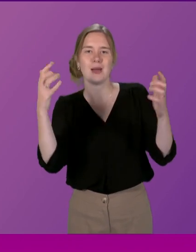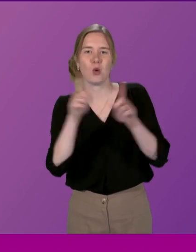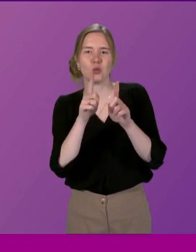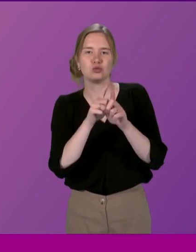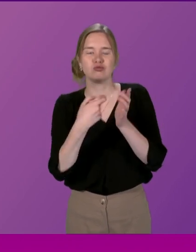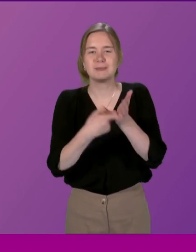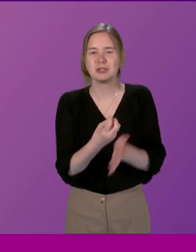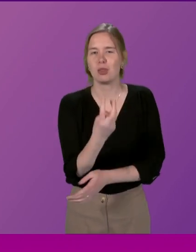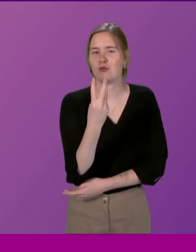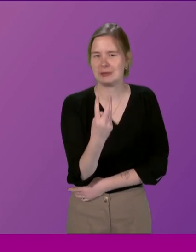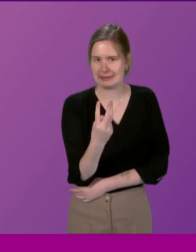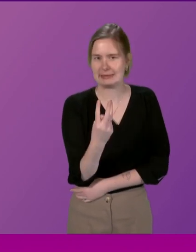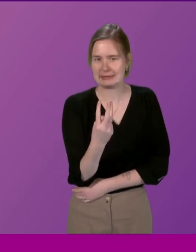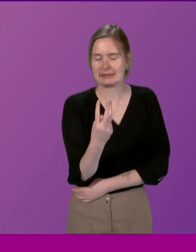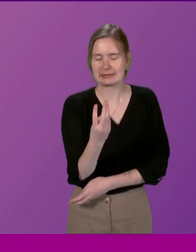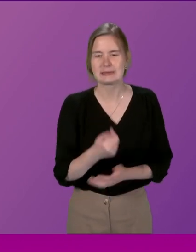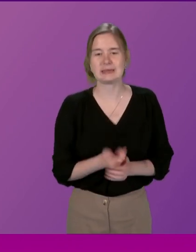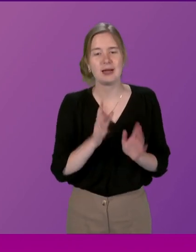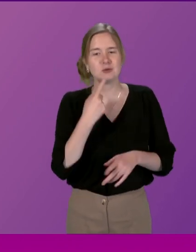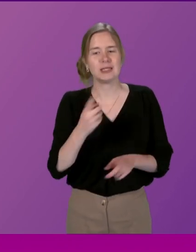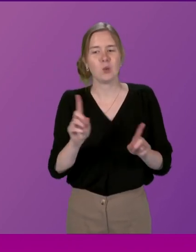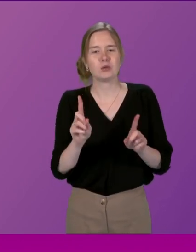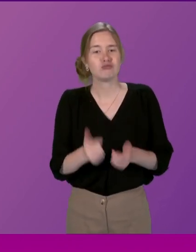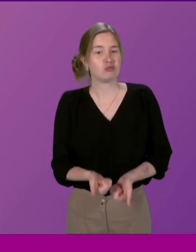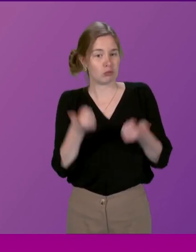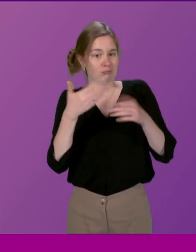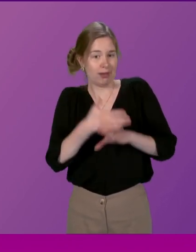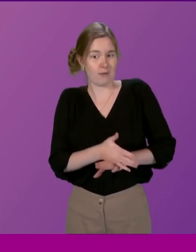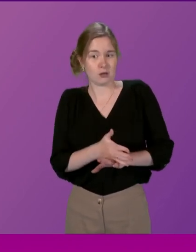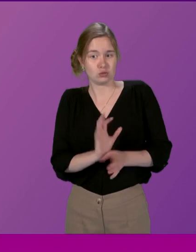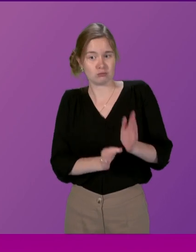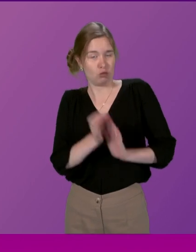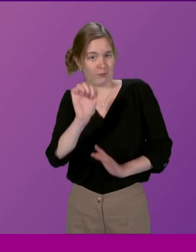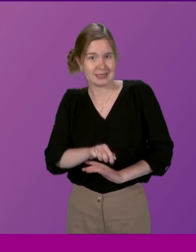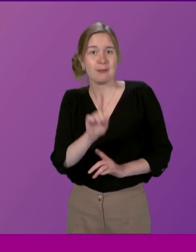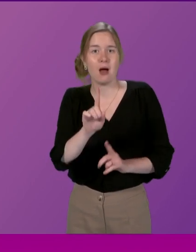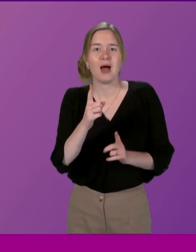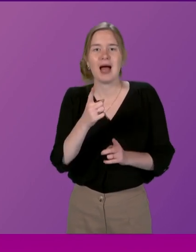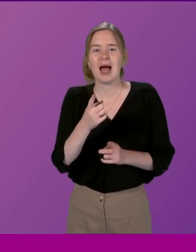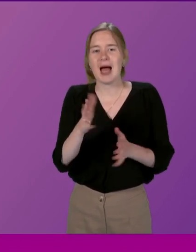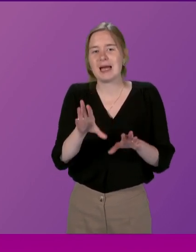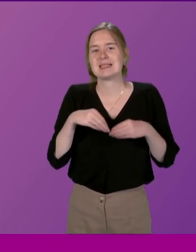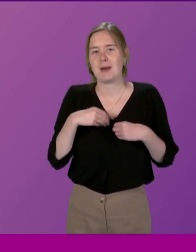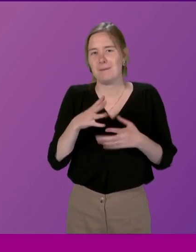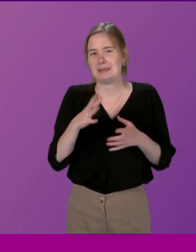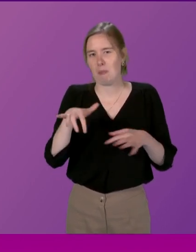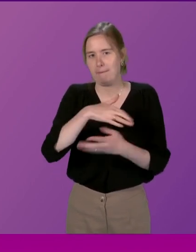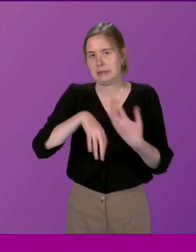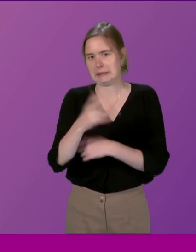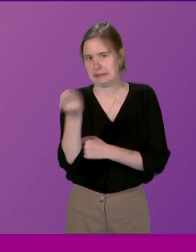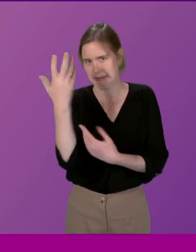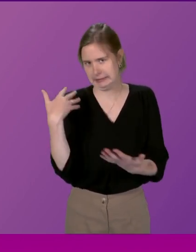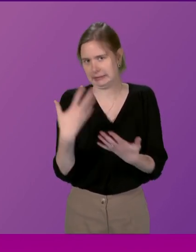three in that regard and I have to say I do think good efforts have been made on this but I accept that that has had mixed success